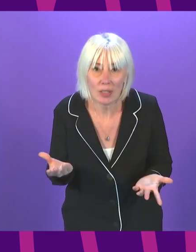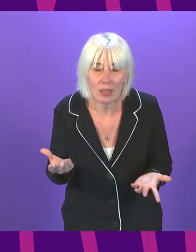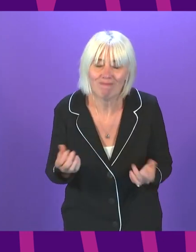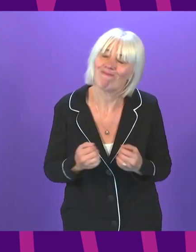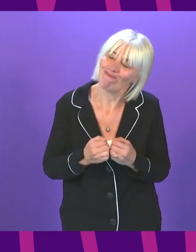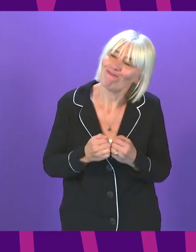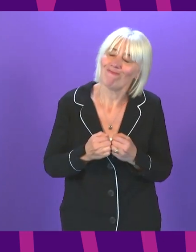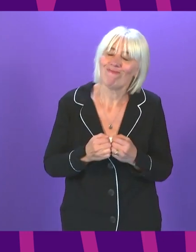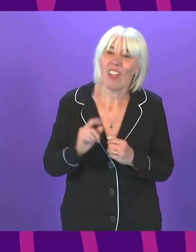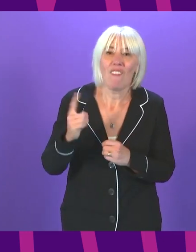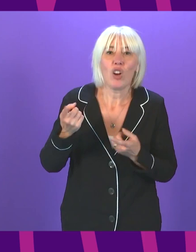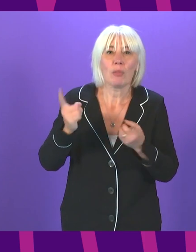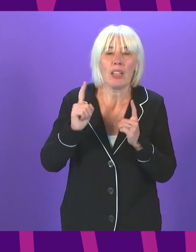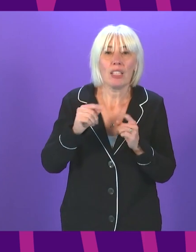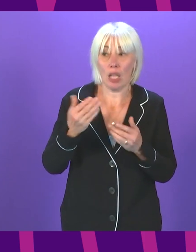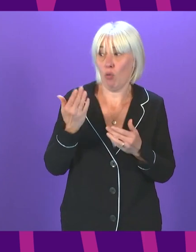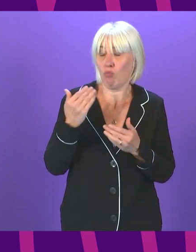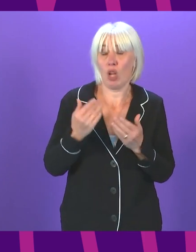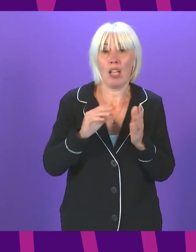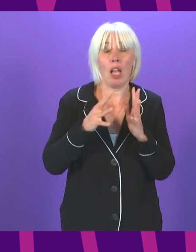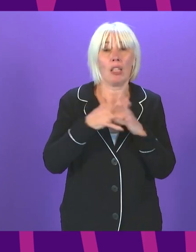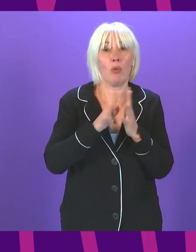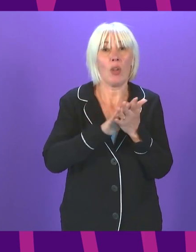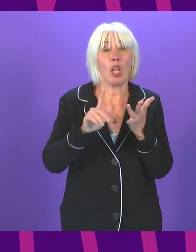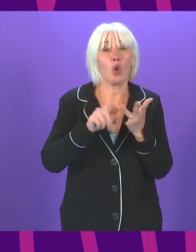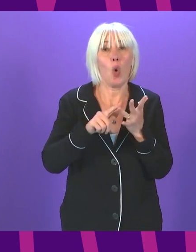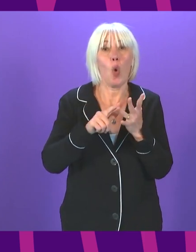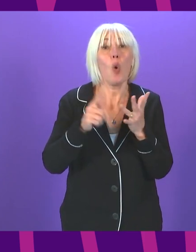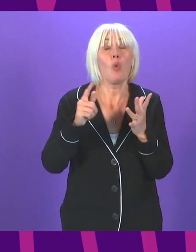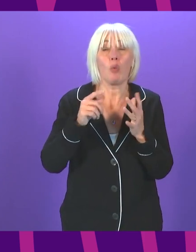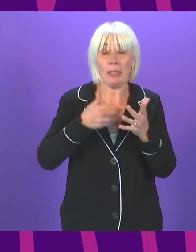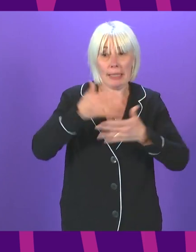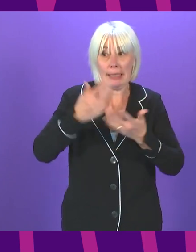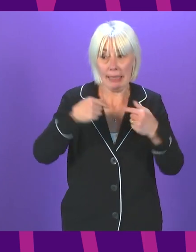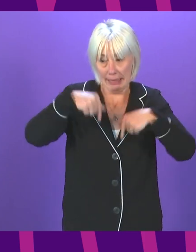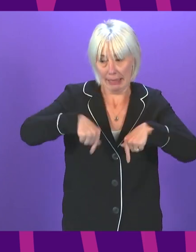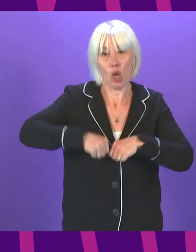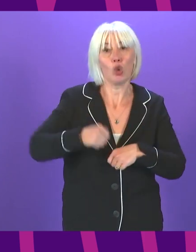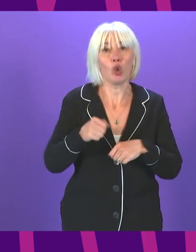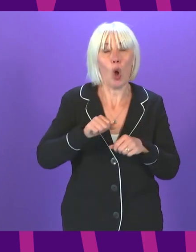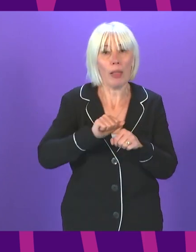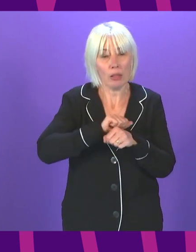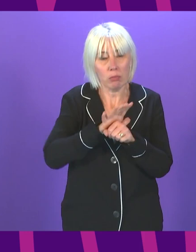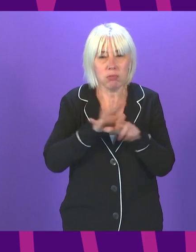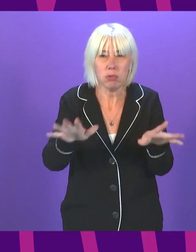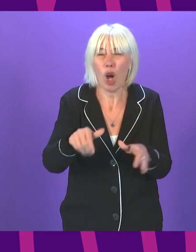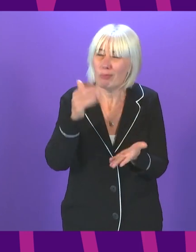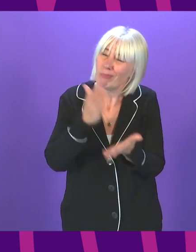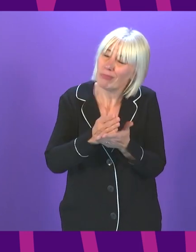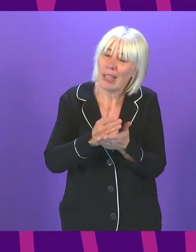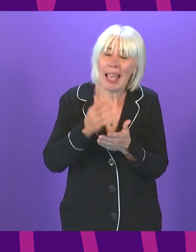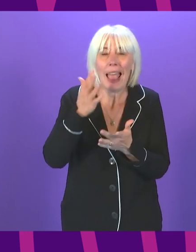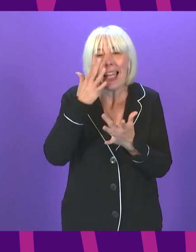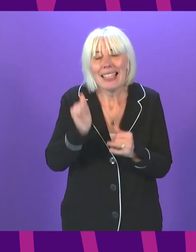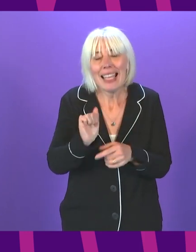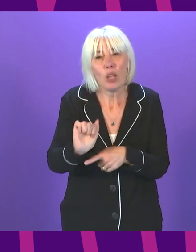Minister, given the latest WHO statistics on the prevalence of the virus in Scotland, do you agree that these test and protect figures are